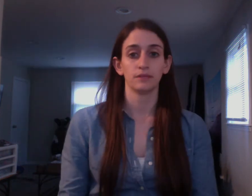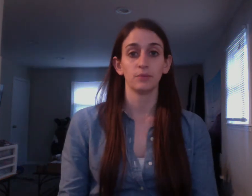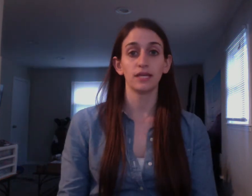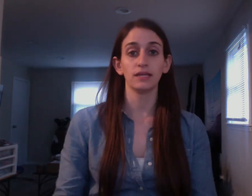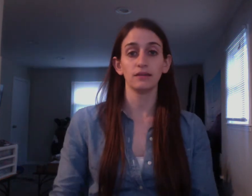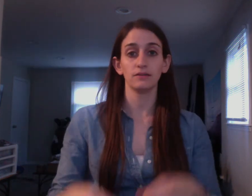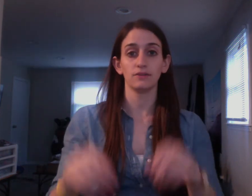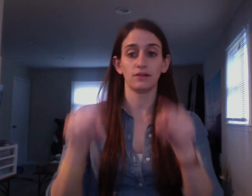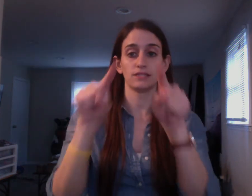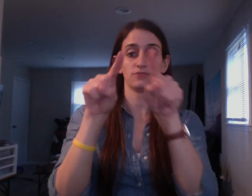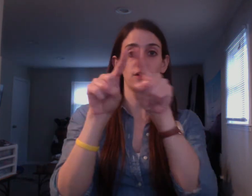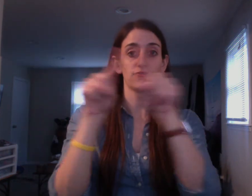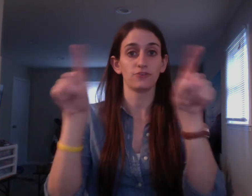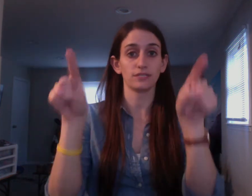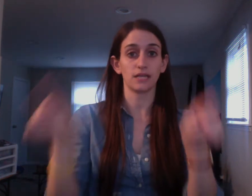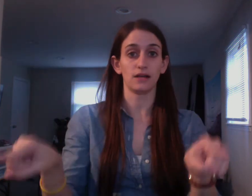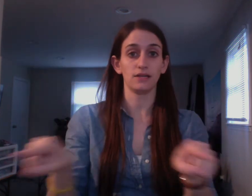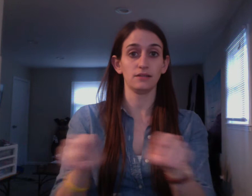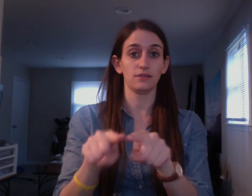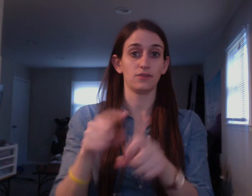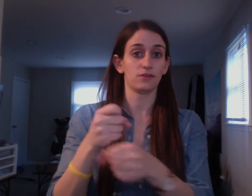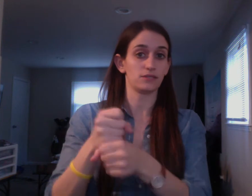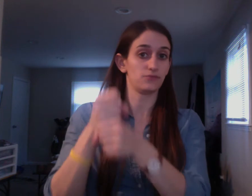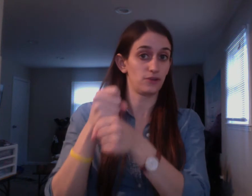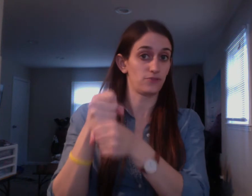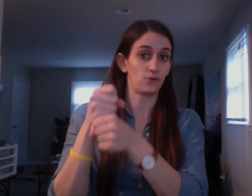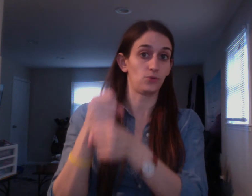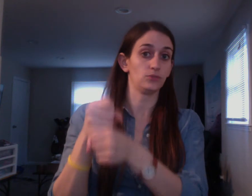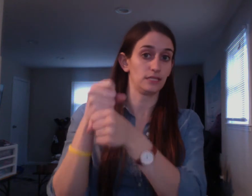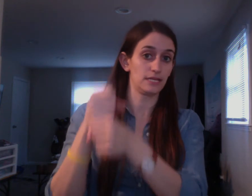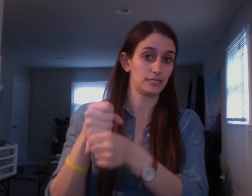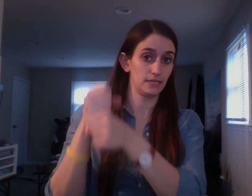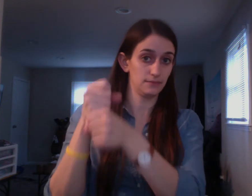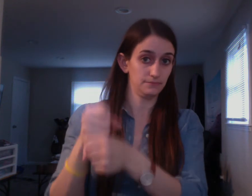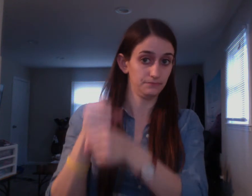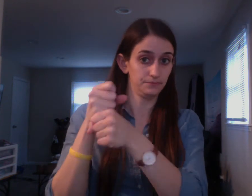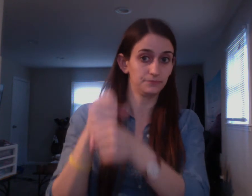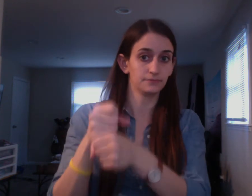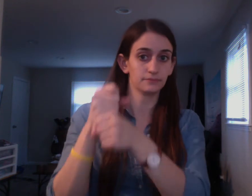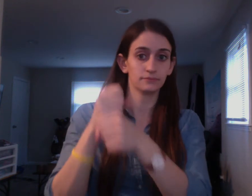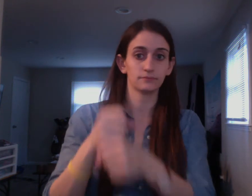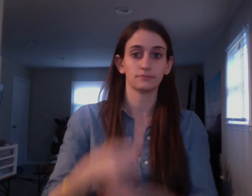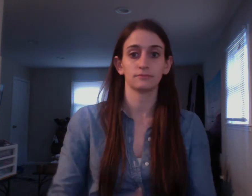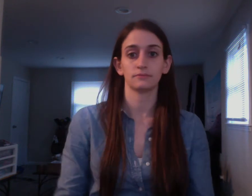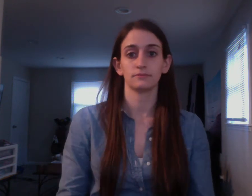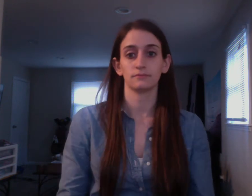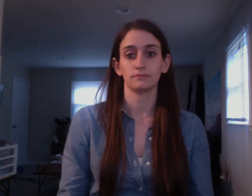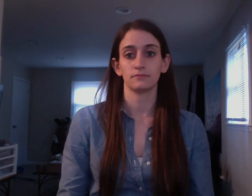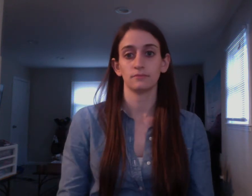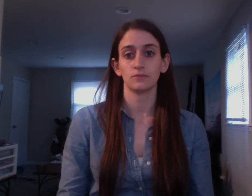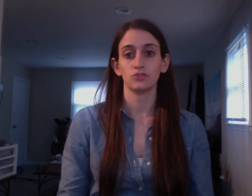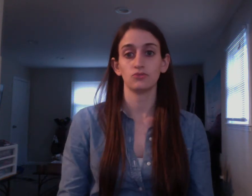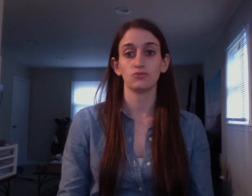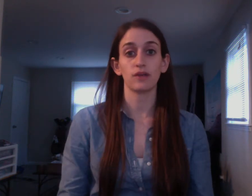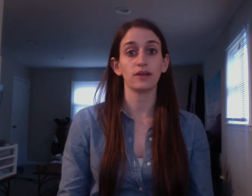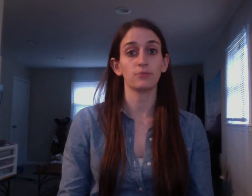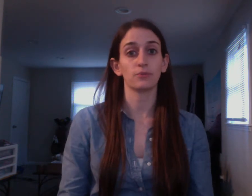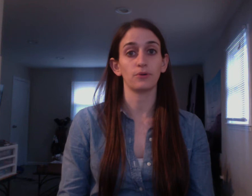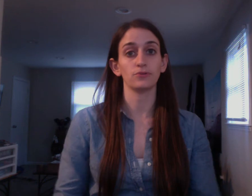Picketing, the classifier for a sign and then the classifier for holding that sign. To write a proposal,